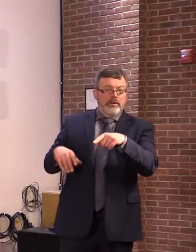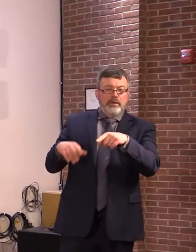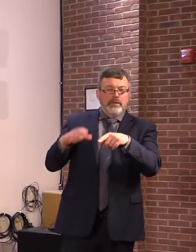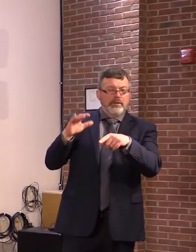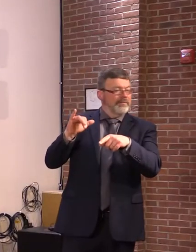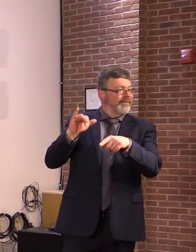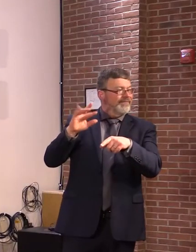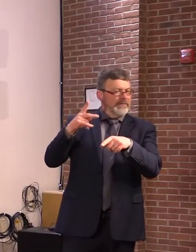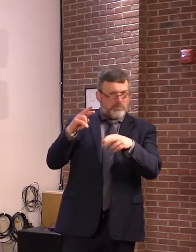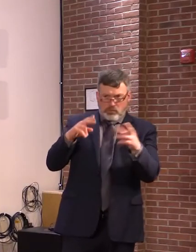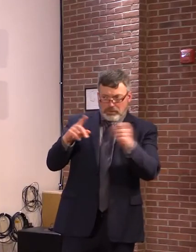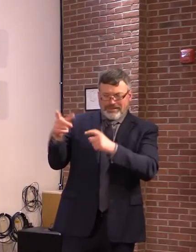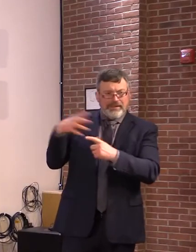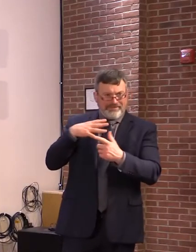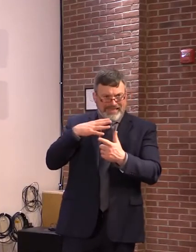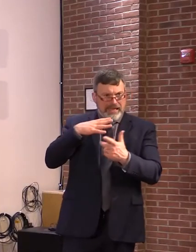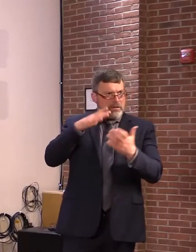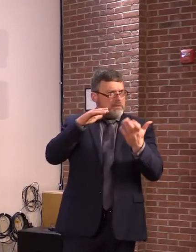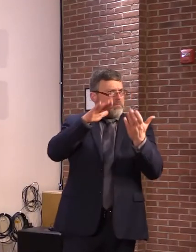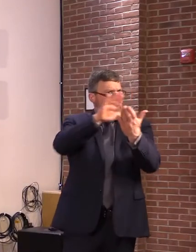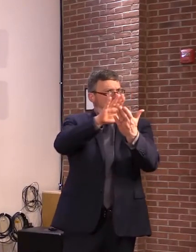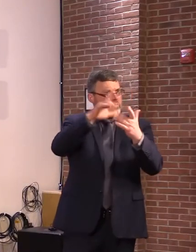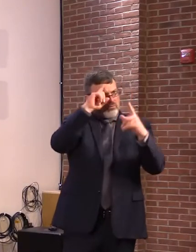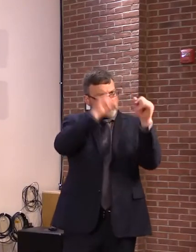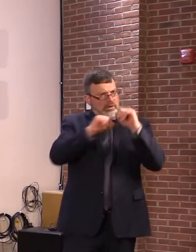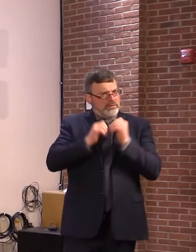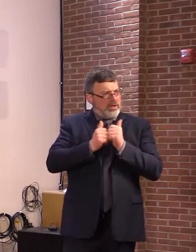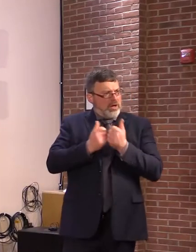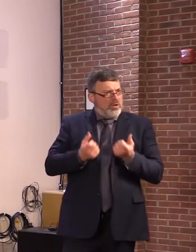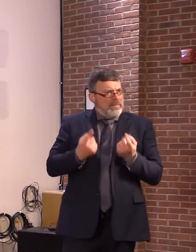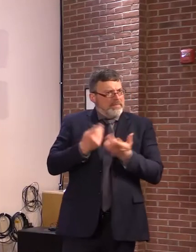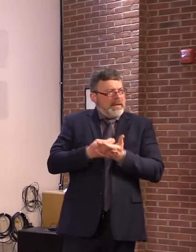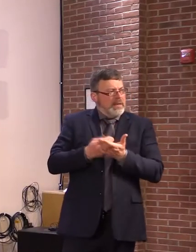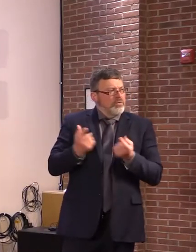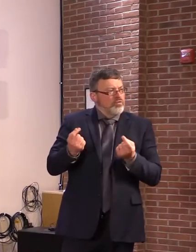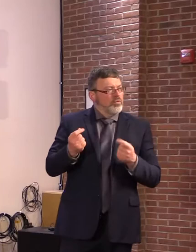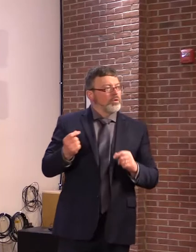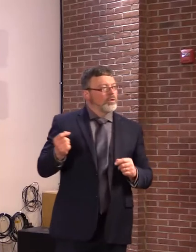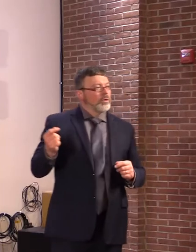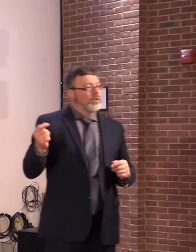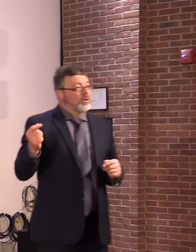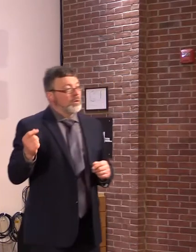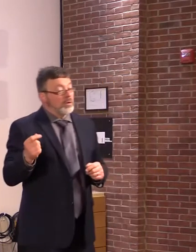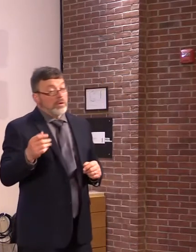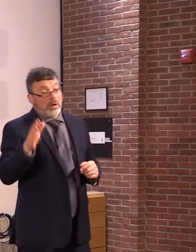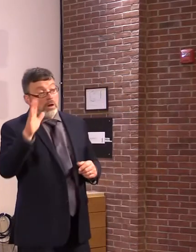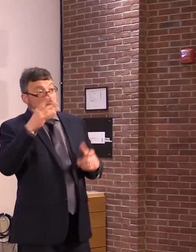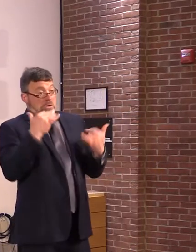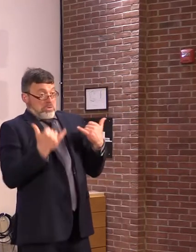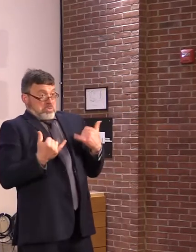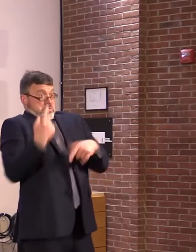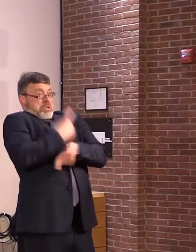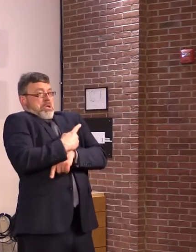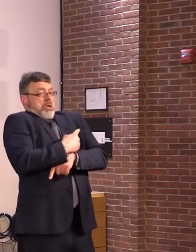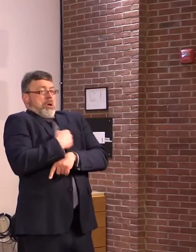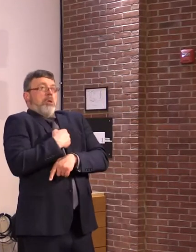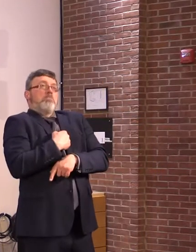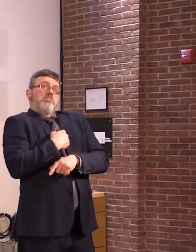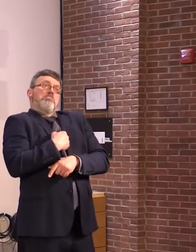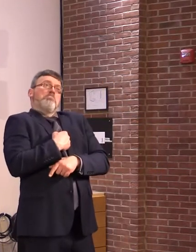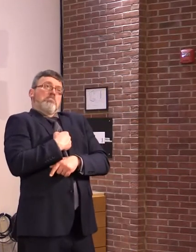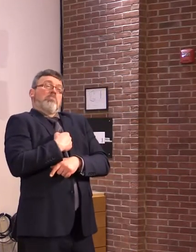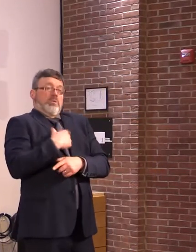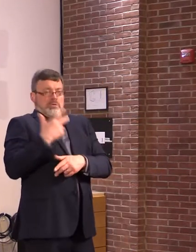Yeah. I mean, I think I feel better today than I did three days ago. And I appreciate the legislature and